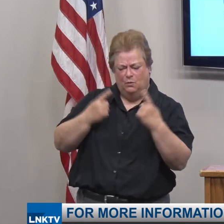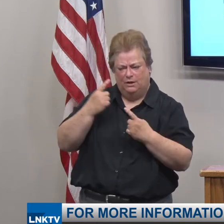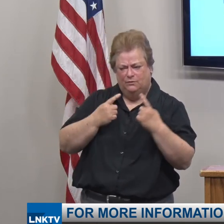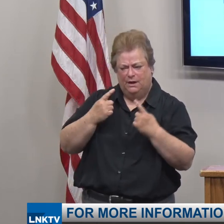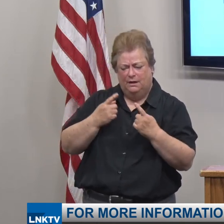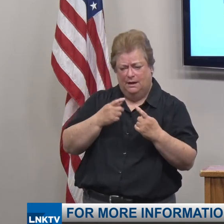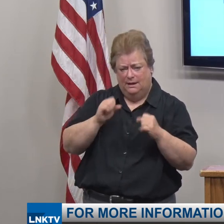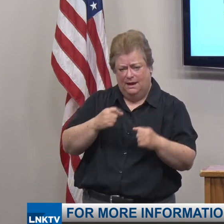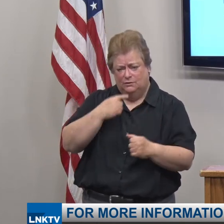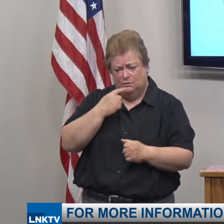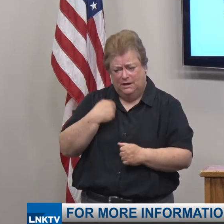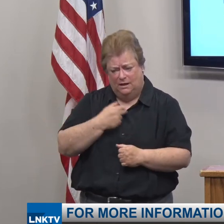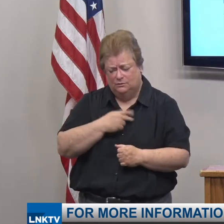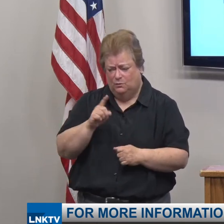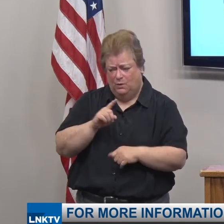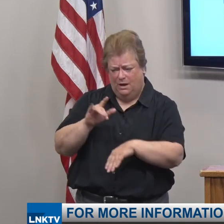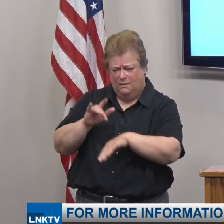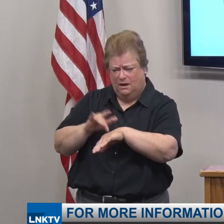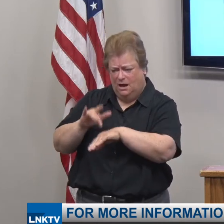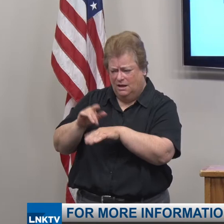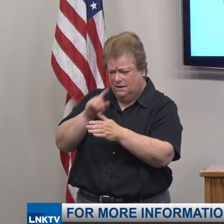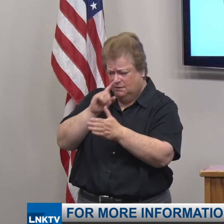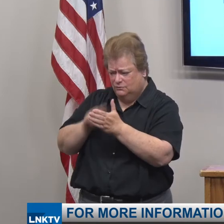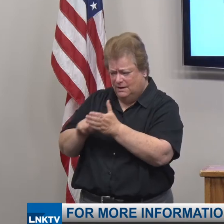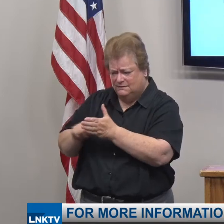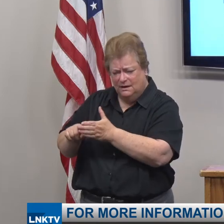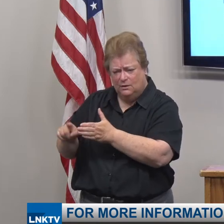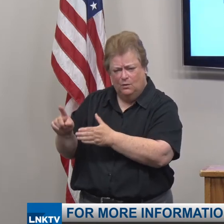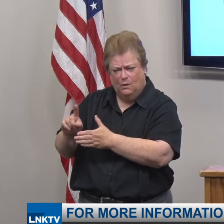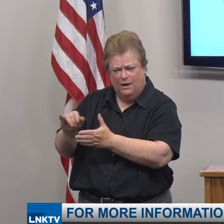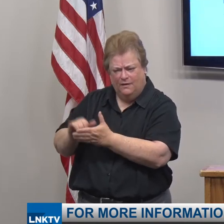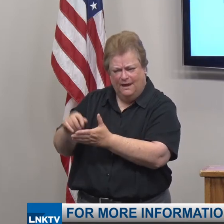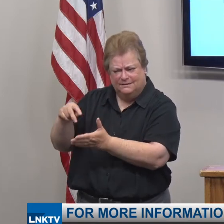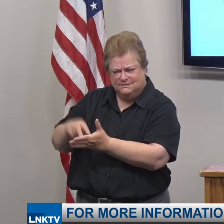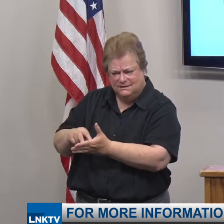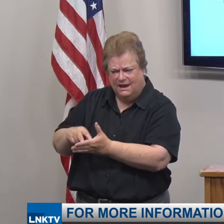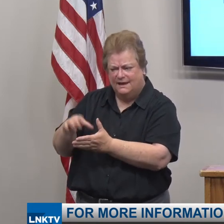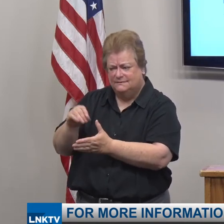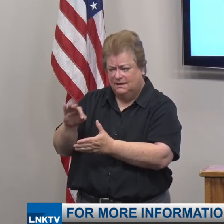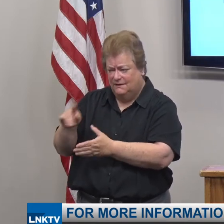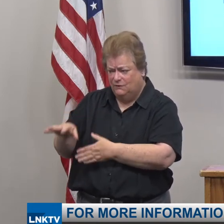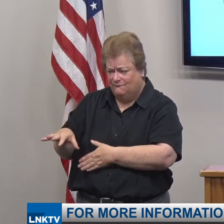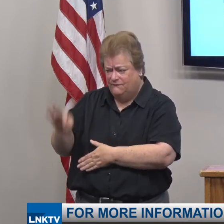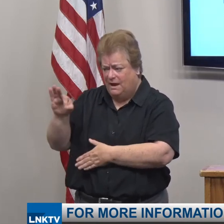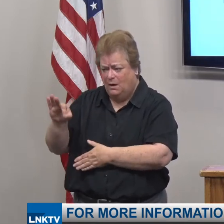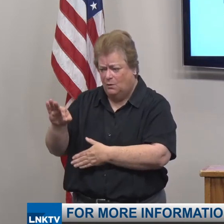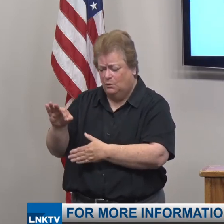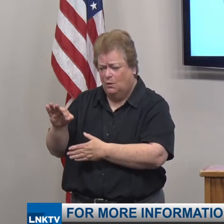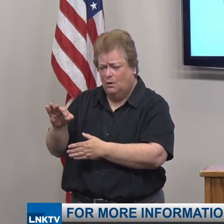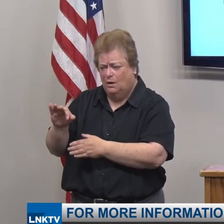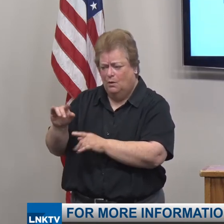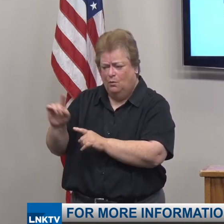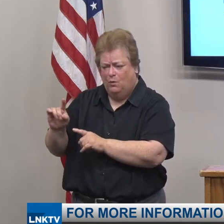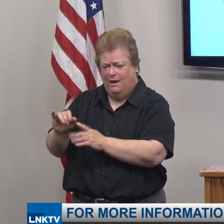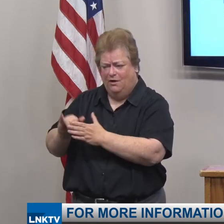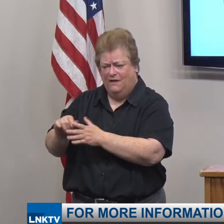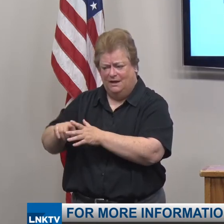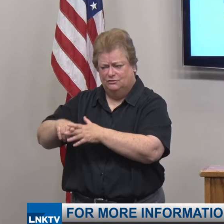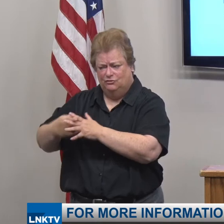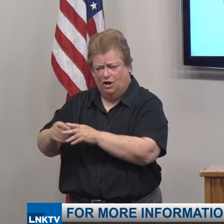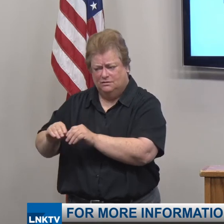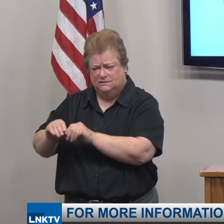can you tell us where that contact tracing stands and if you've narrowed it down to a specific event and what that event is?